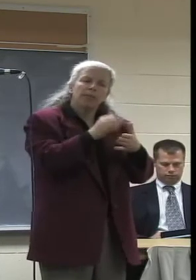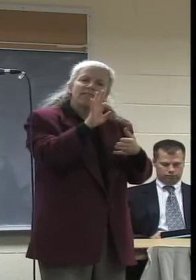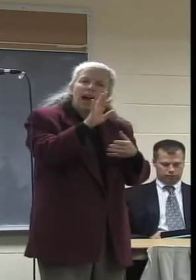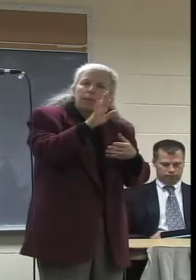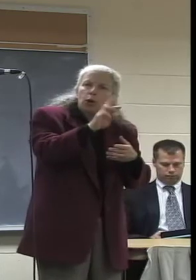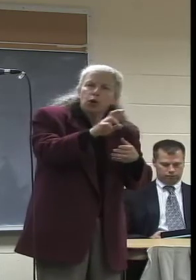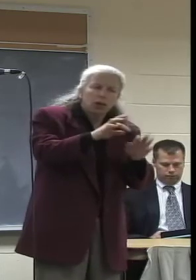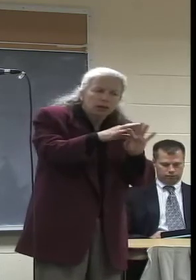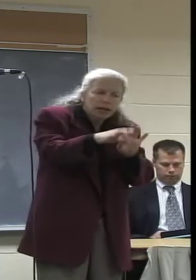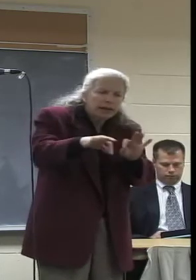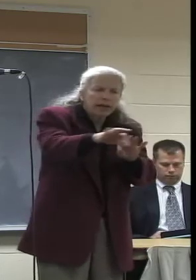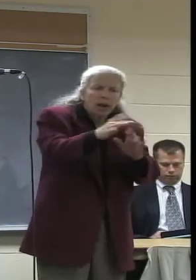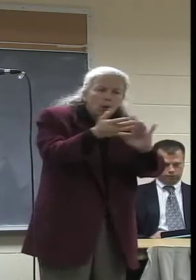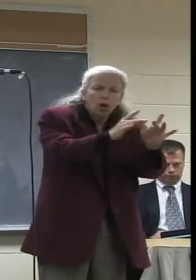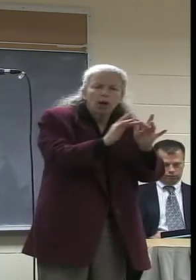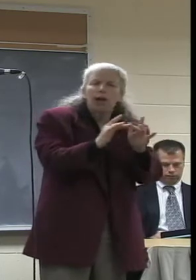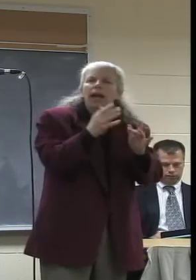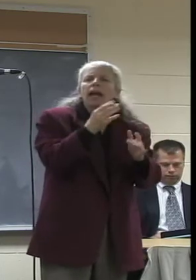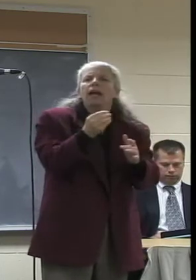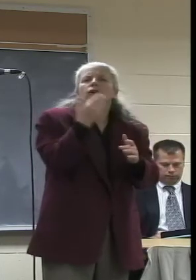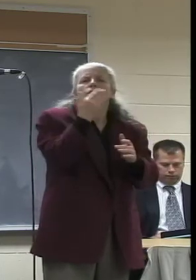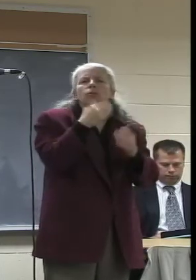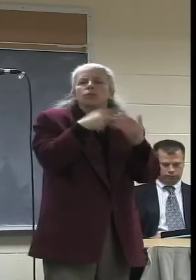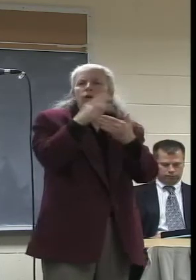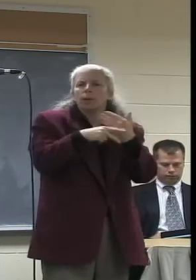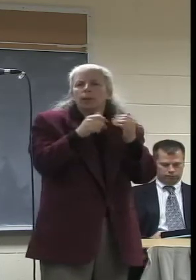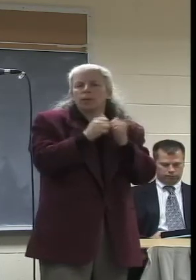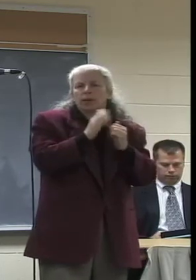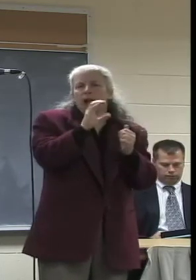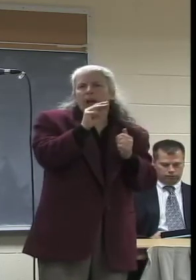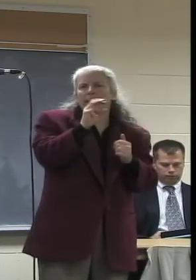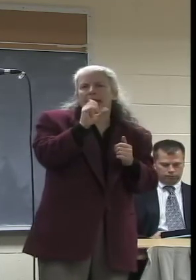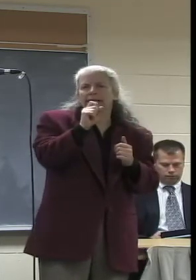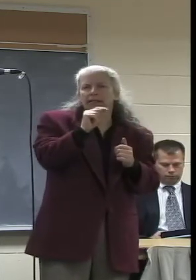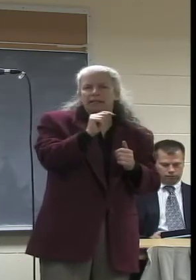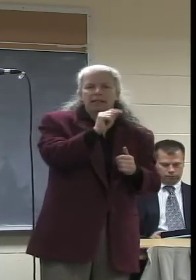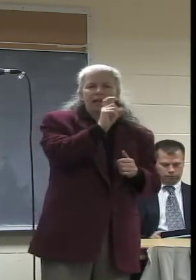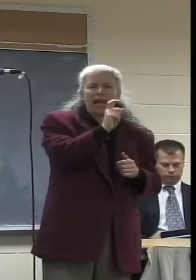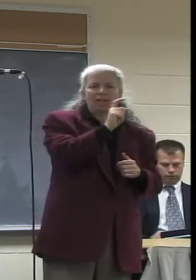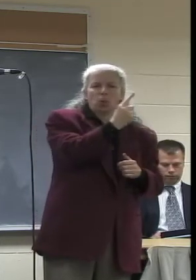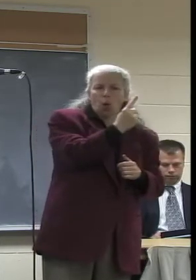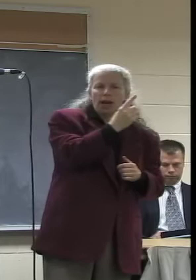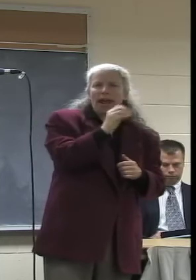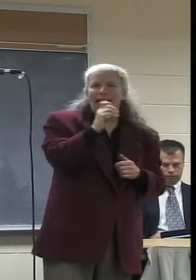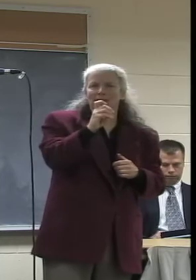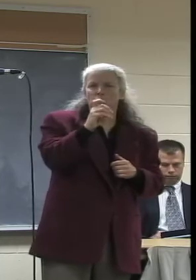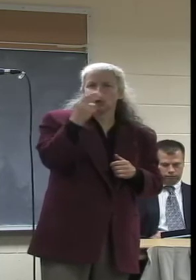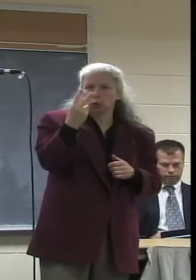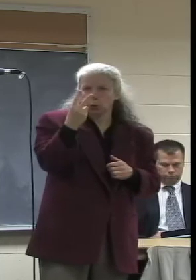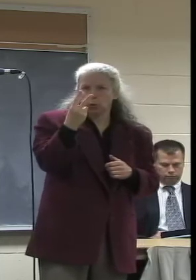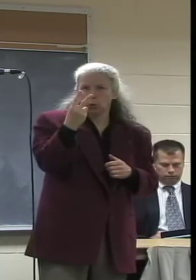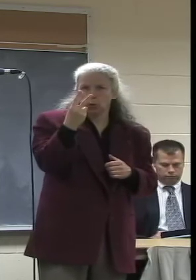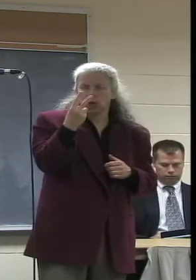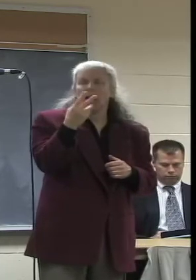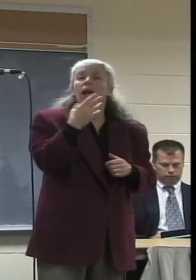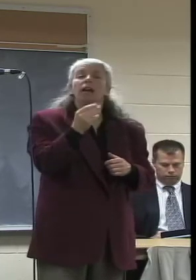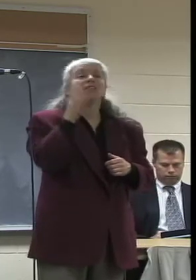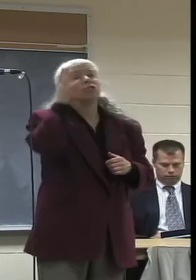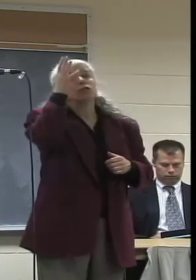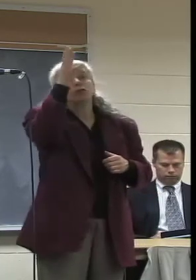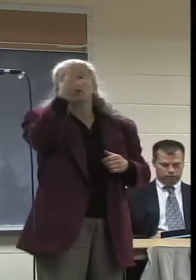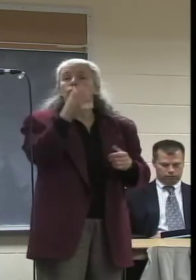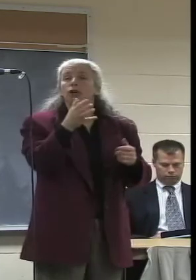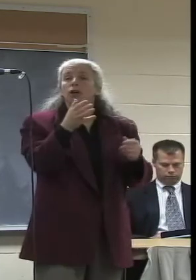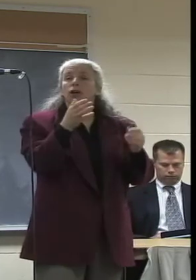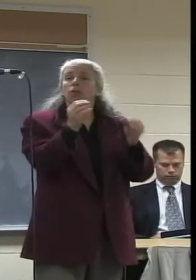program listing for NCTV on Comcast X1 and X2 platforms as well as any and all future on screen